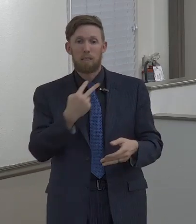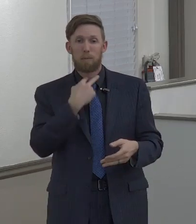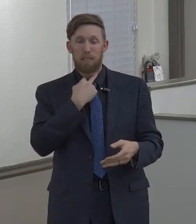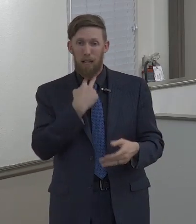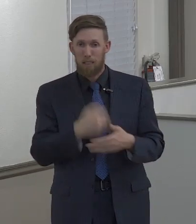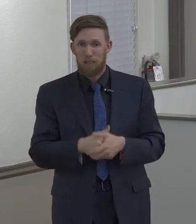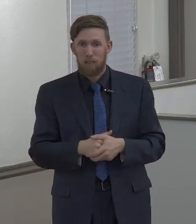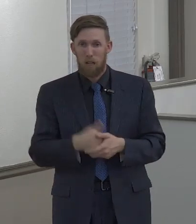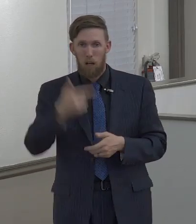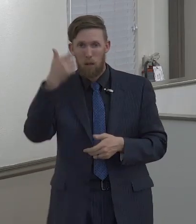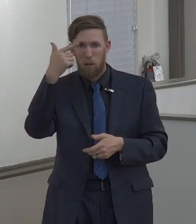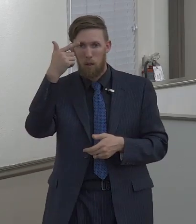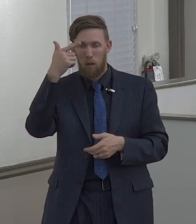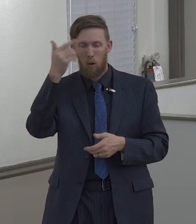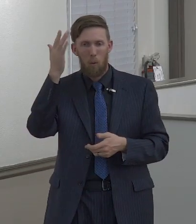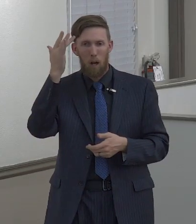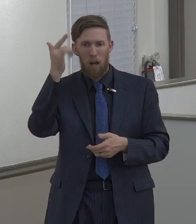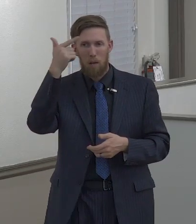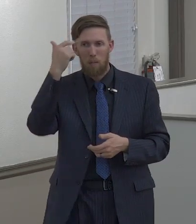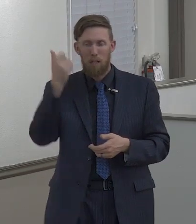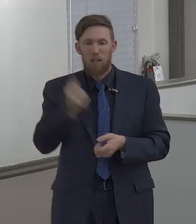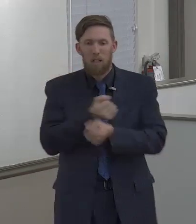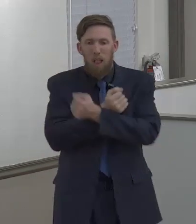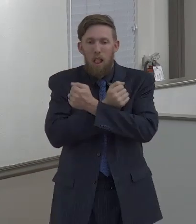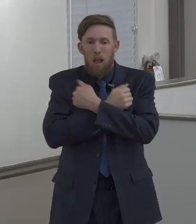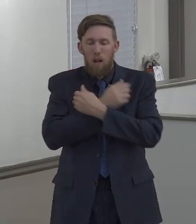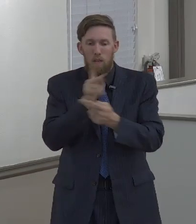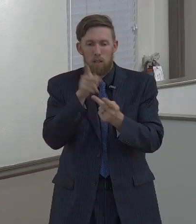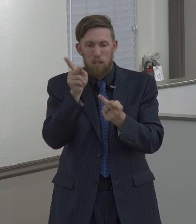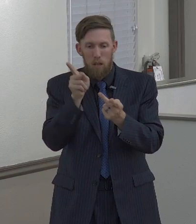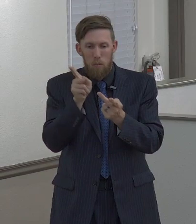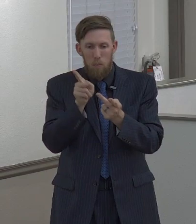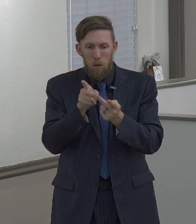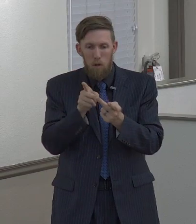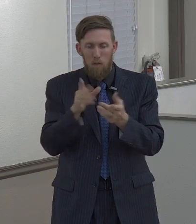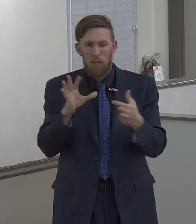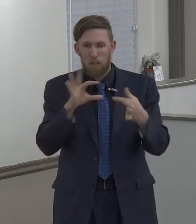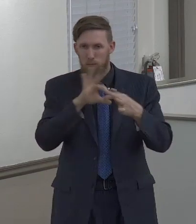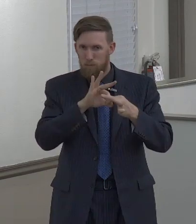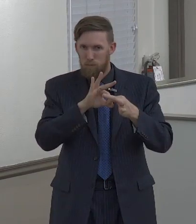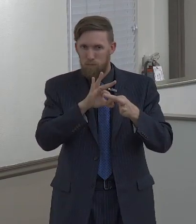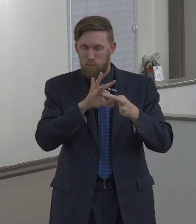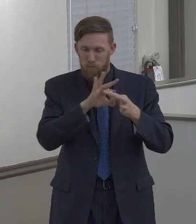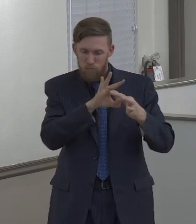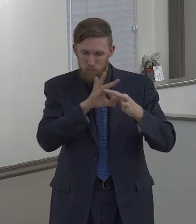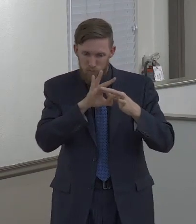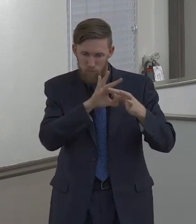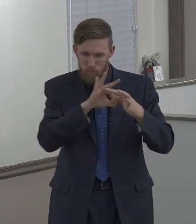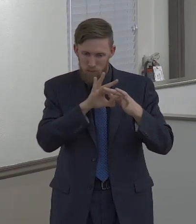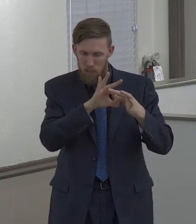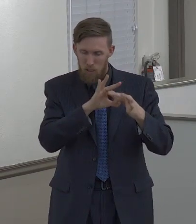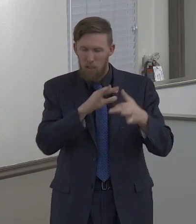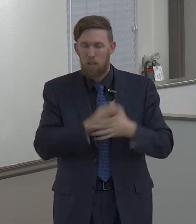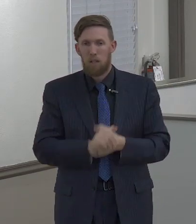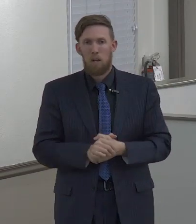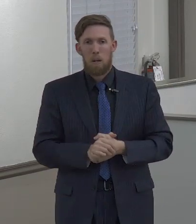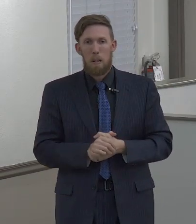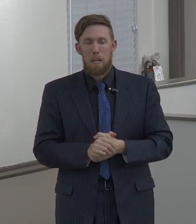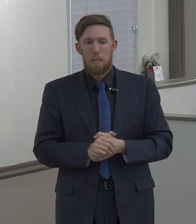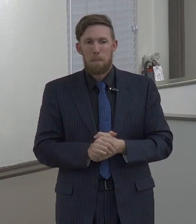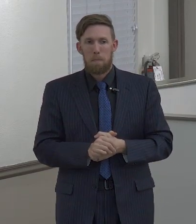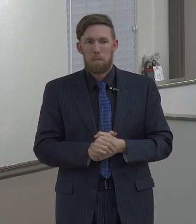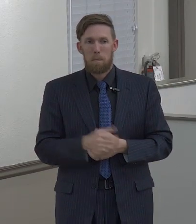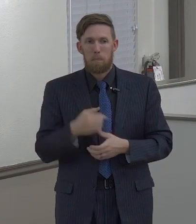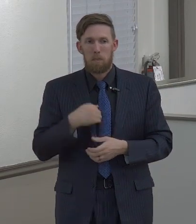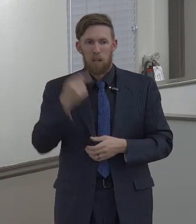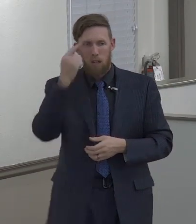Why? Because love is the perfect bond. Because they'll see a church full of people that love one another. I